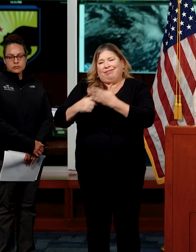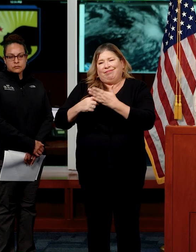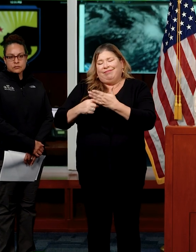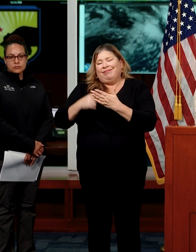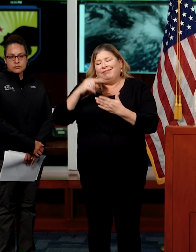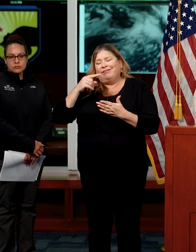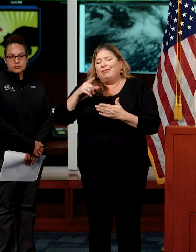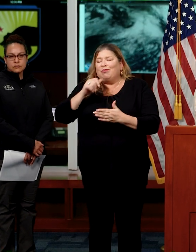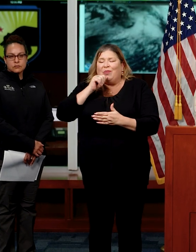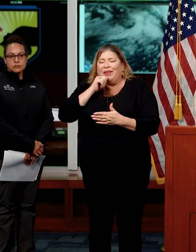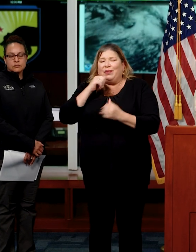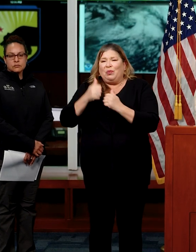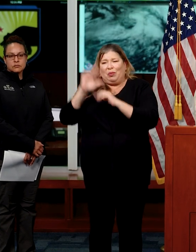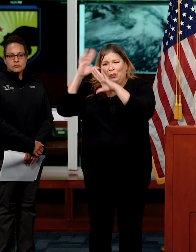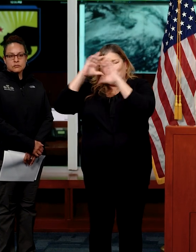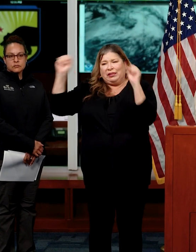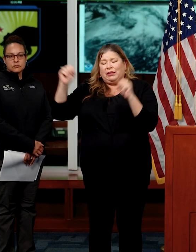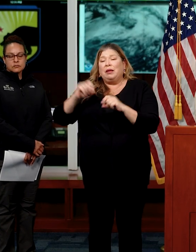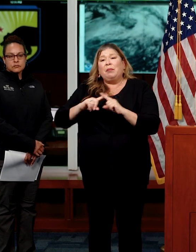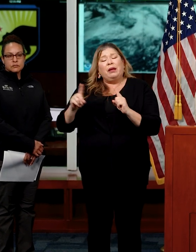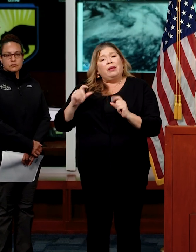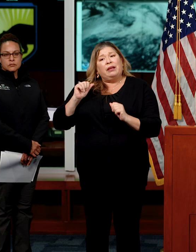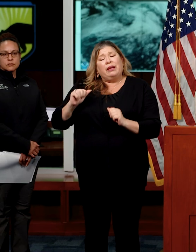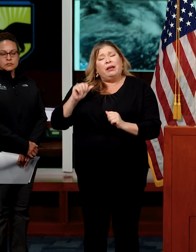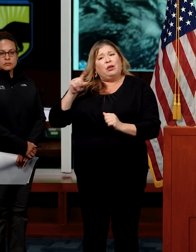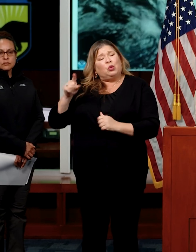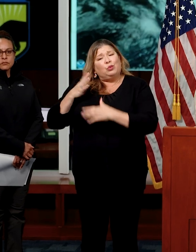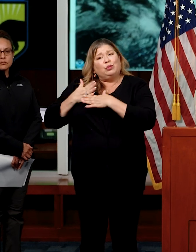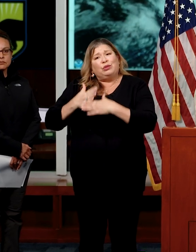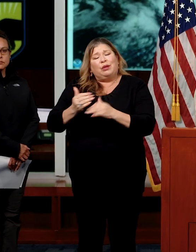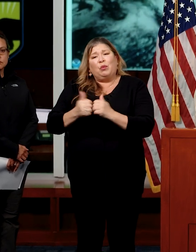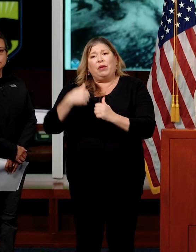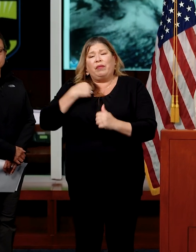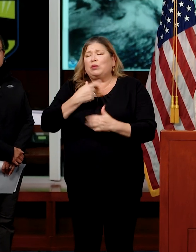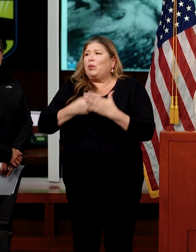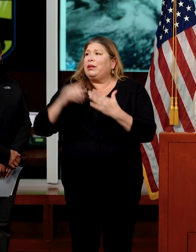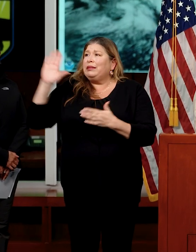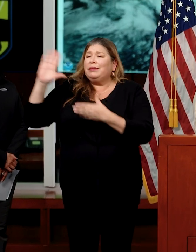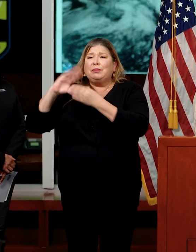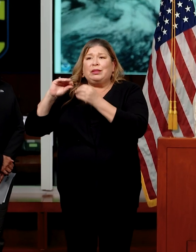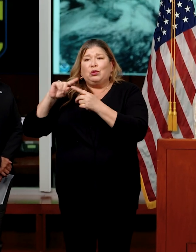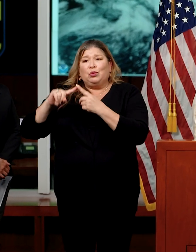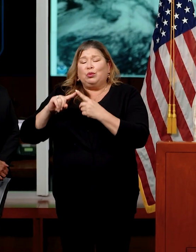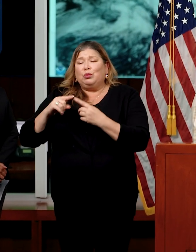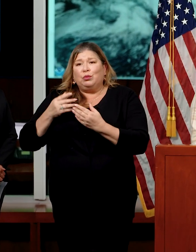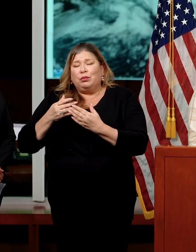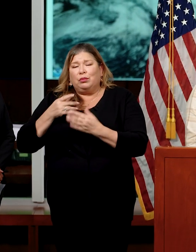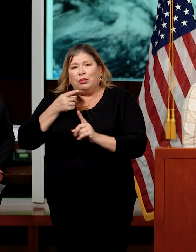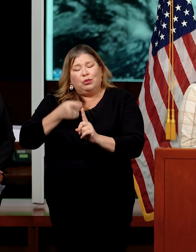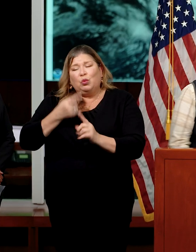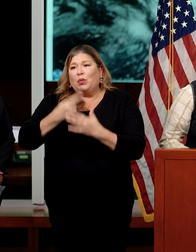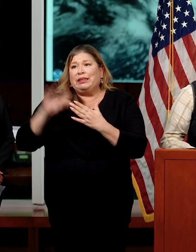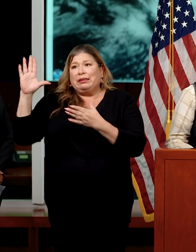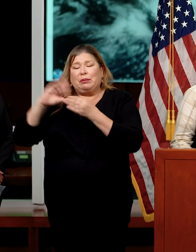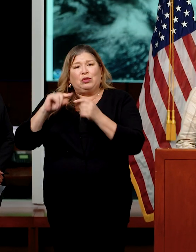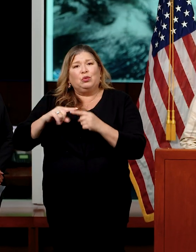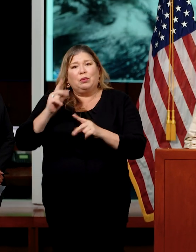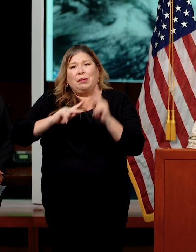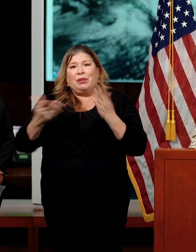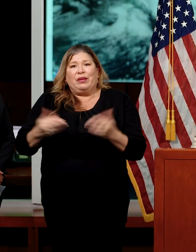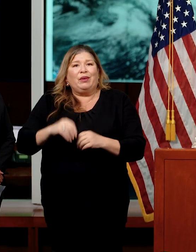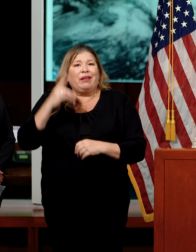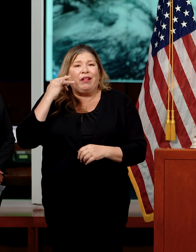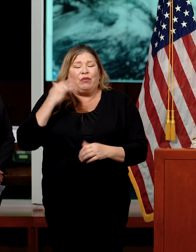there's private matters. To the extent you're allowed to say publicly, what was his message to you? What's his message to the people of California? Yeah, the